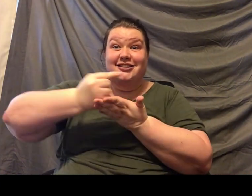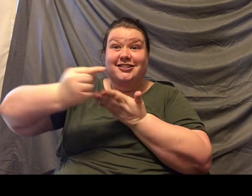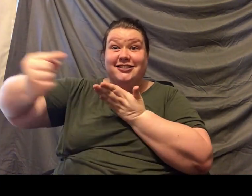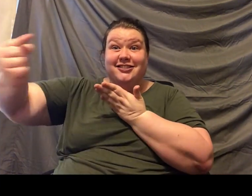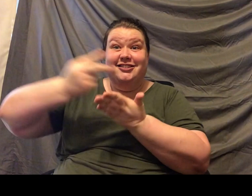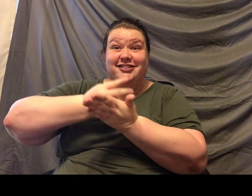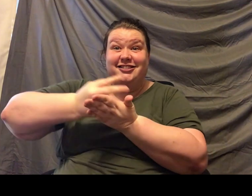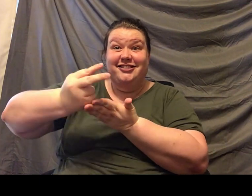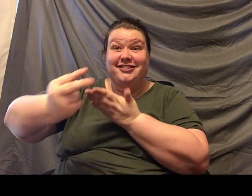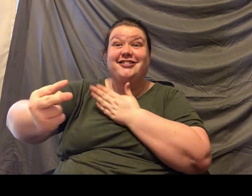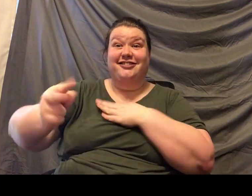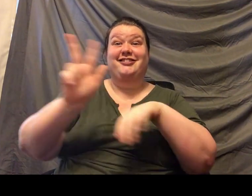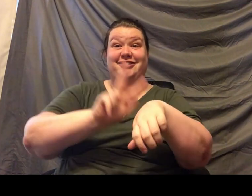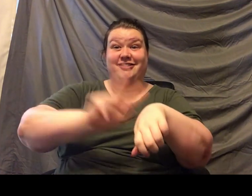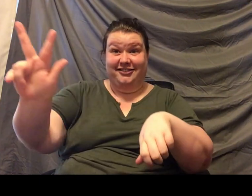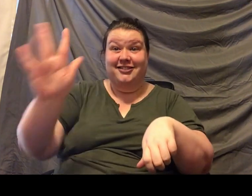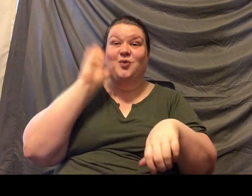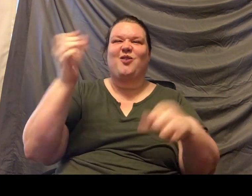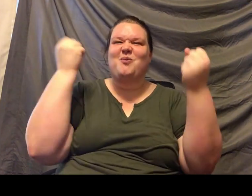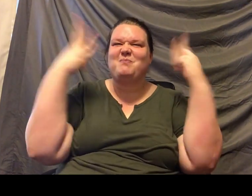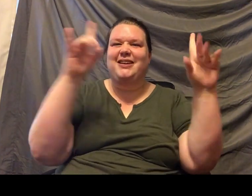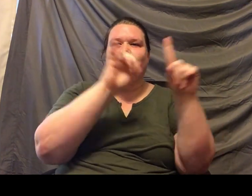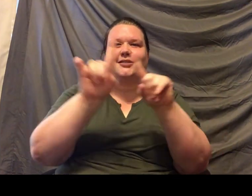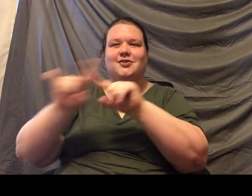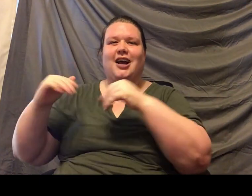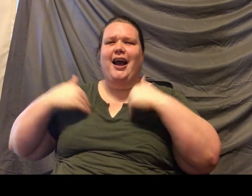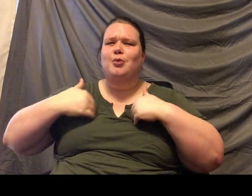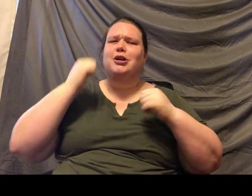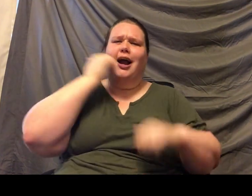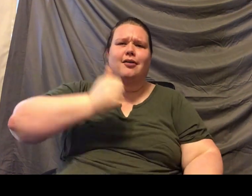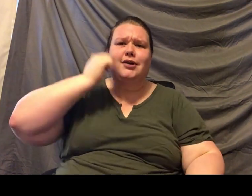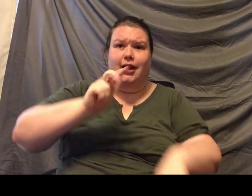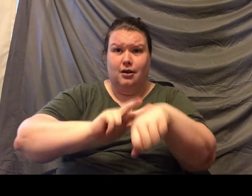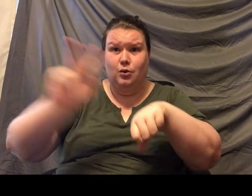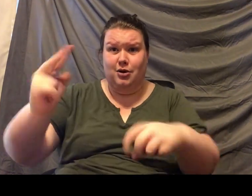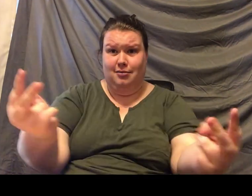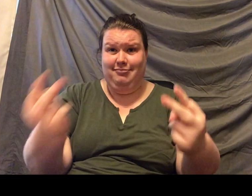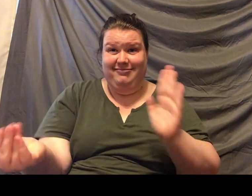sure to tune in, and we will have so many more animals to go on a safari with you. Thank you.